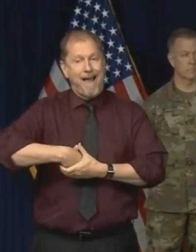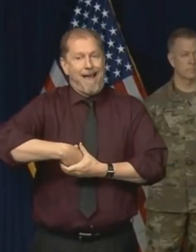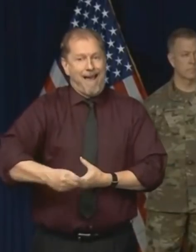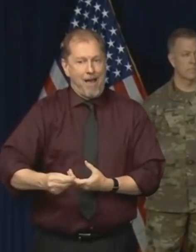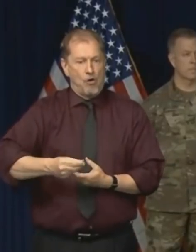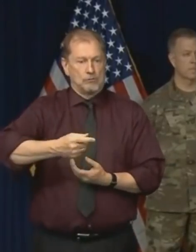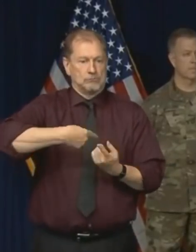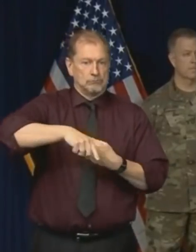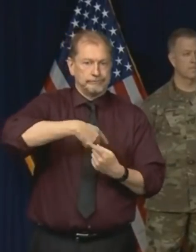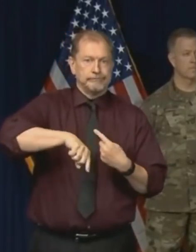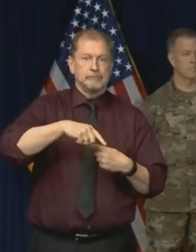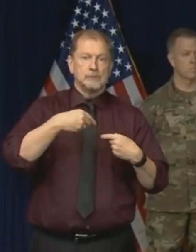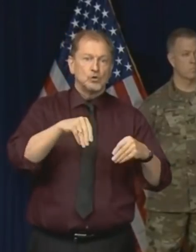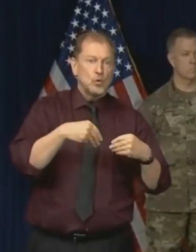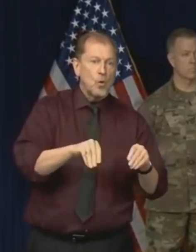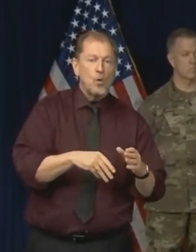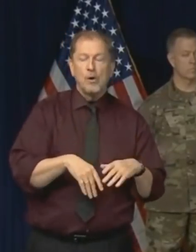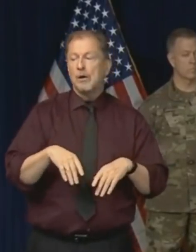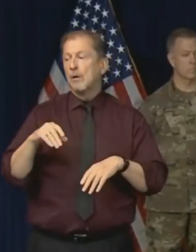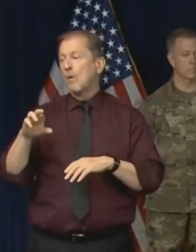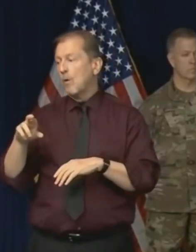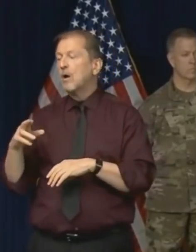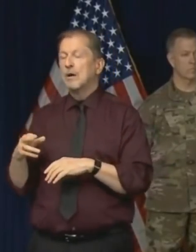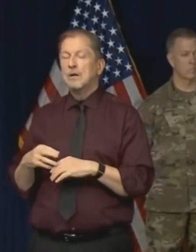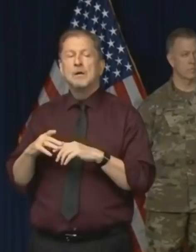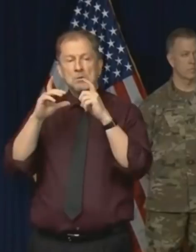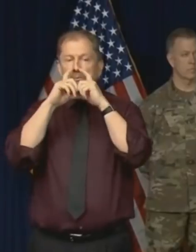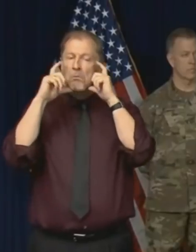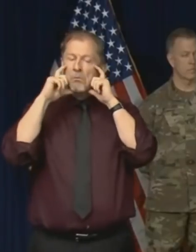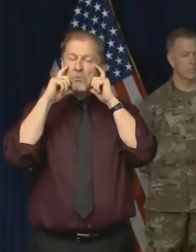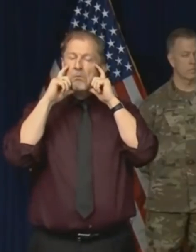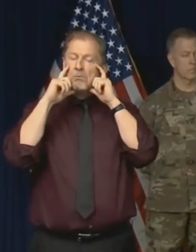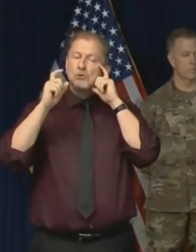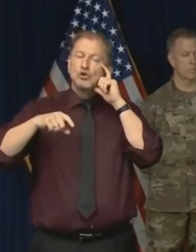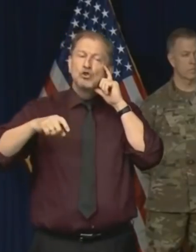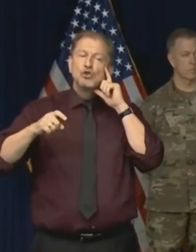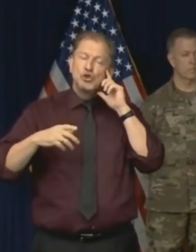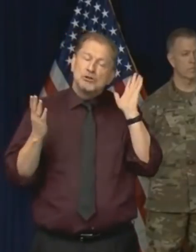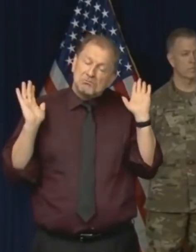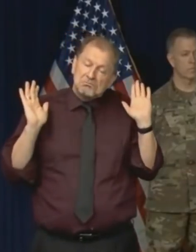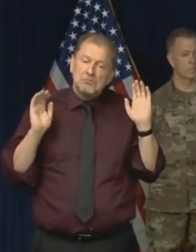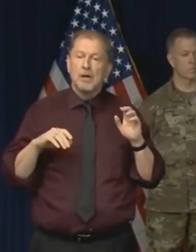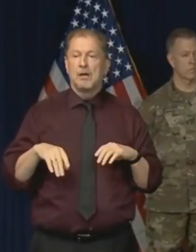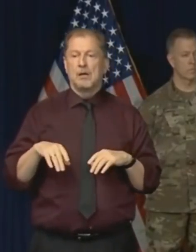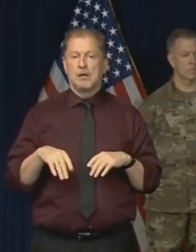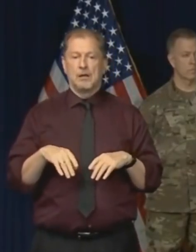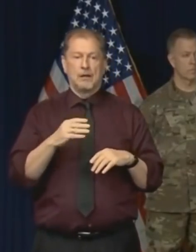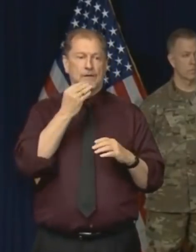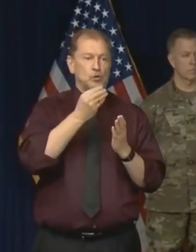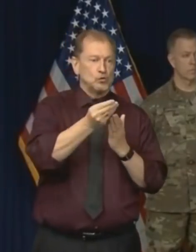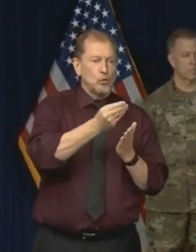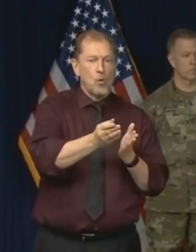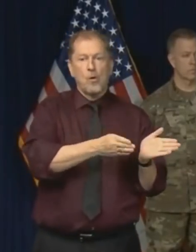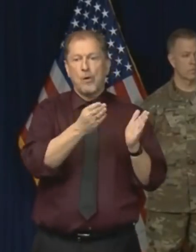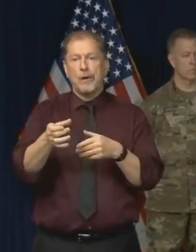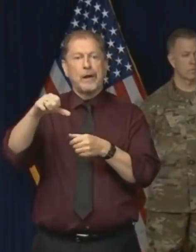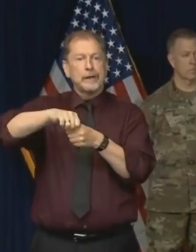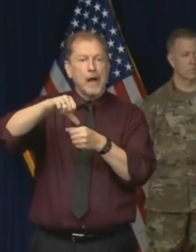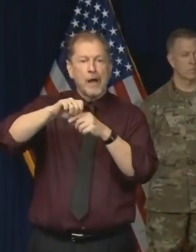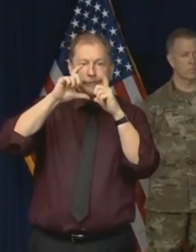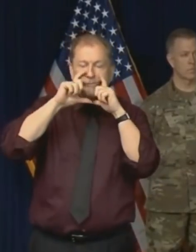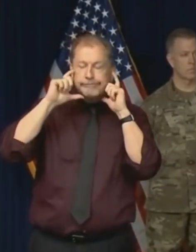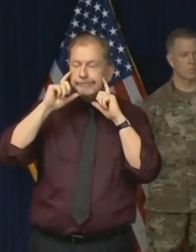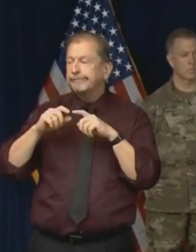especially when they go to anywhere where they're going to be with, you know, any other group of people, you know, a grocery store, a pharmacy gas station or anywhere else